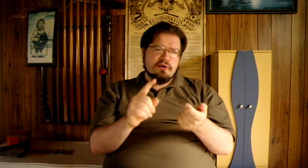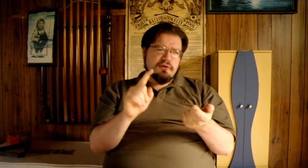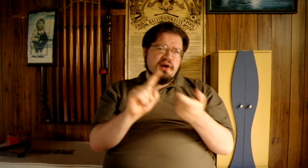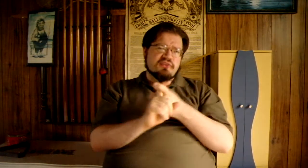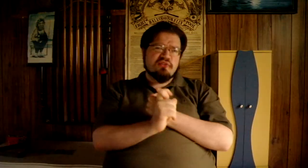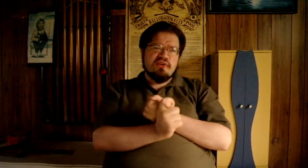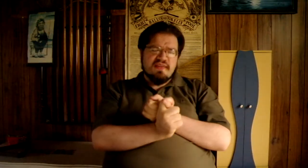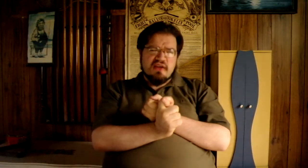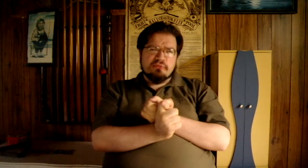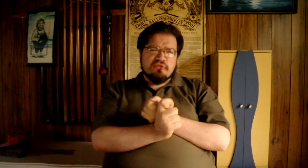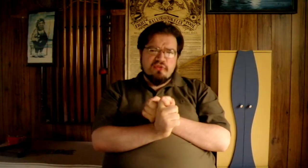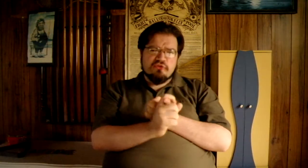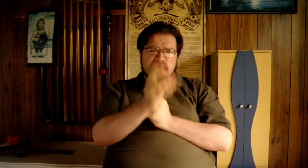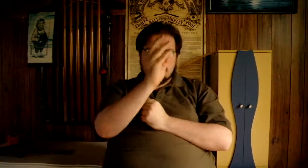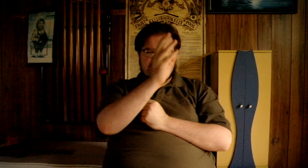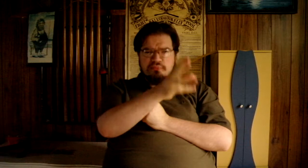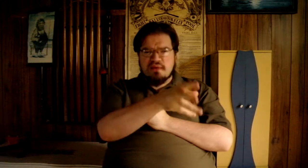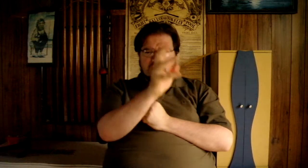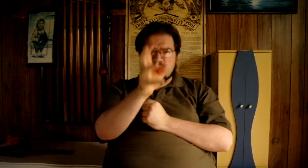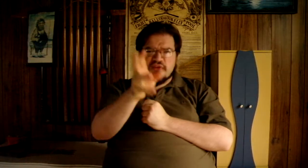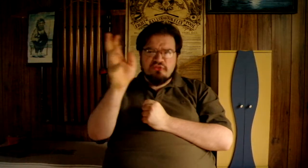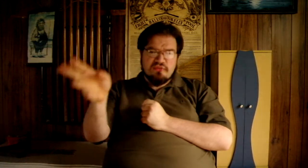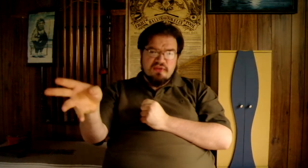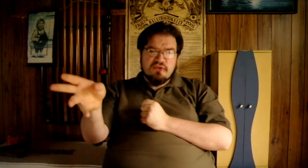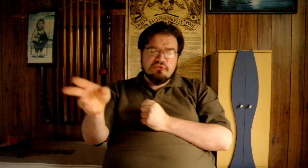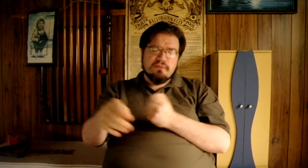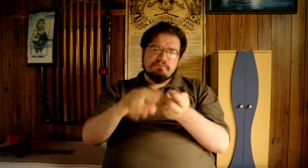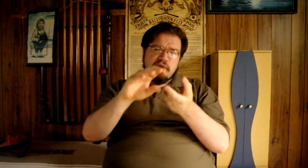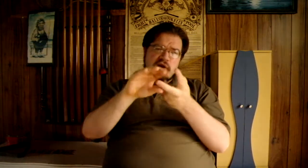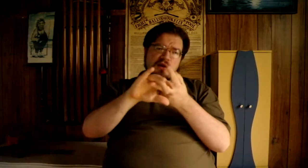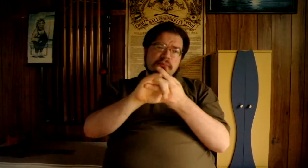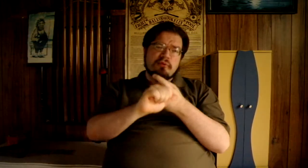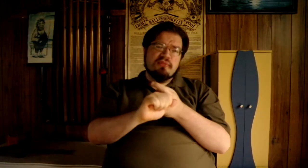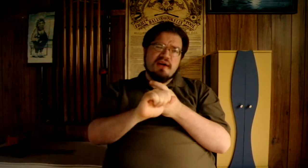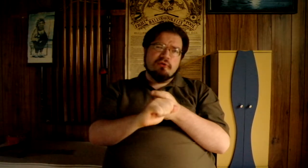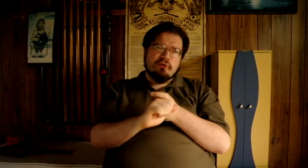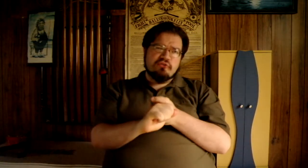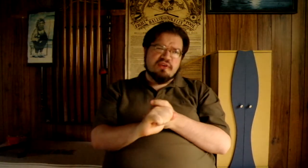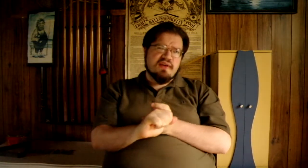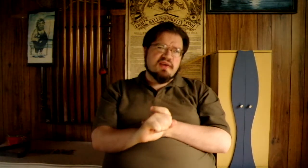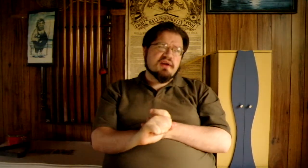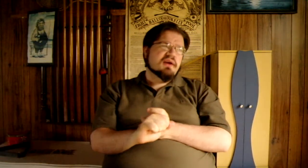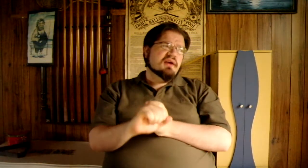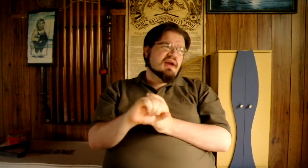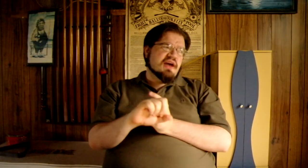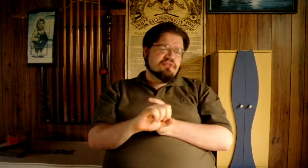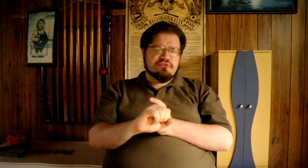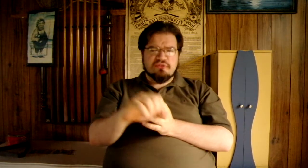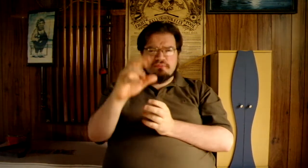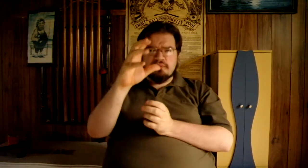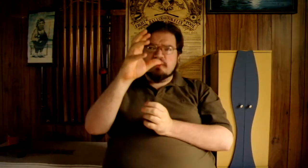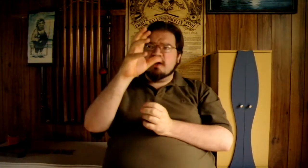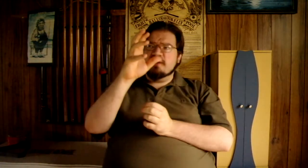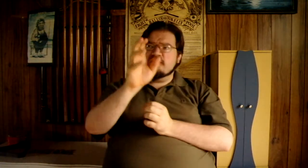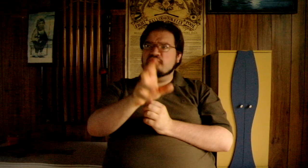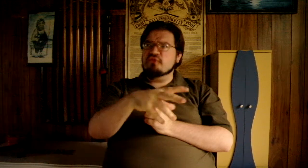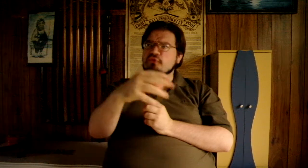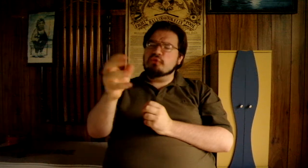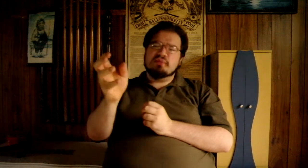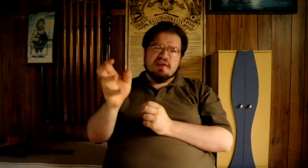identify the elements of the dreams, people, places and things. Put that all together as the visual plays